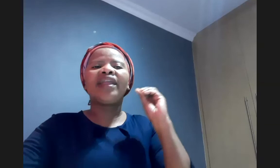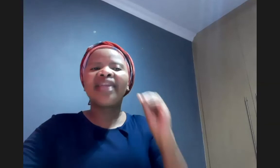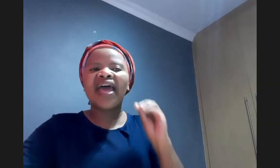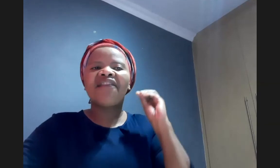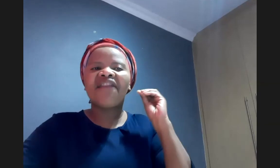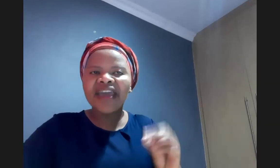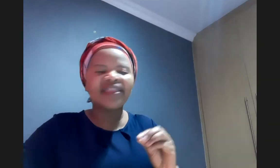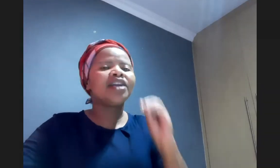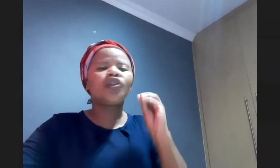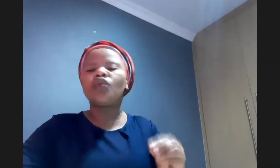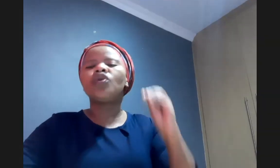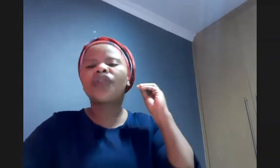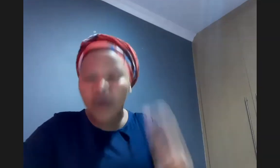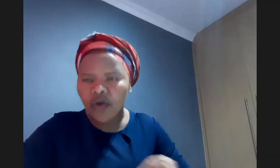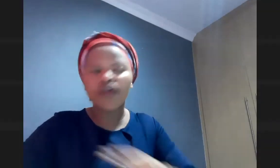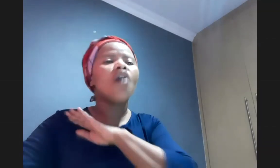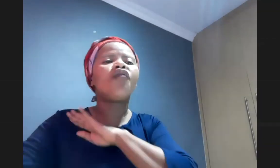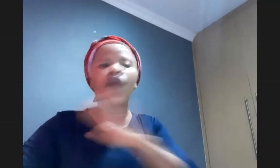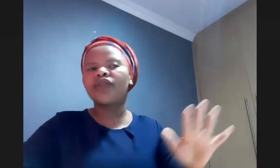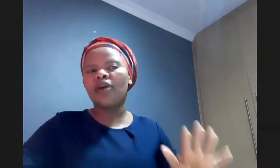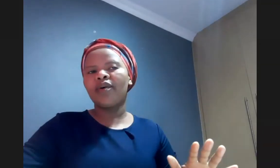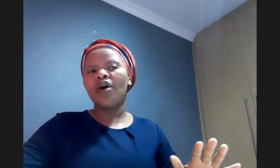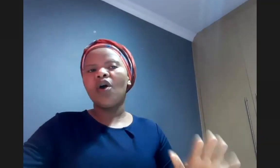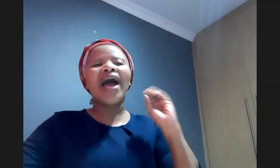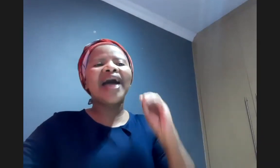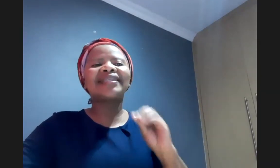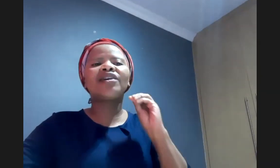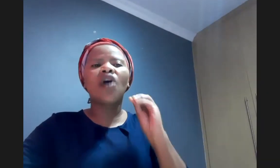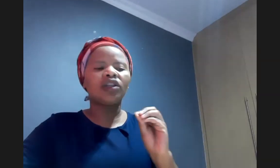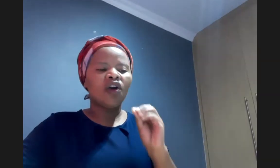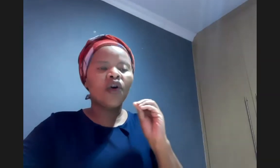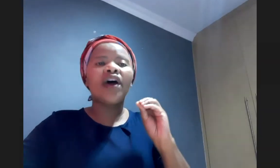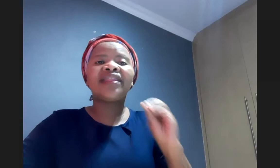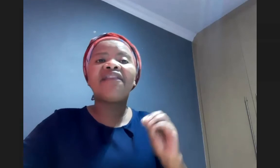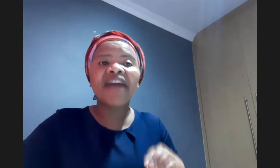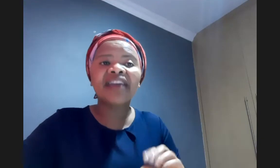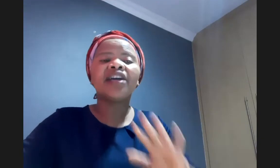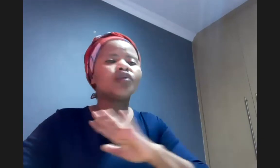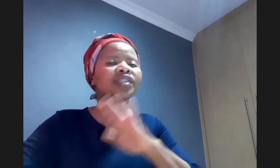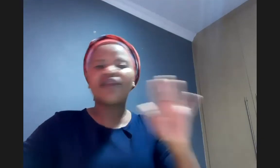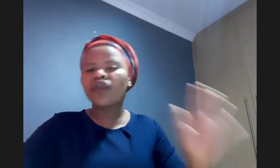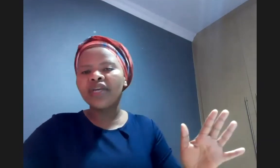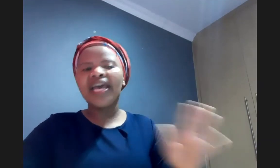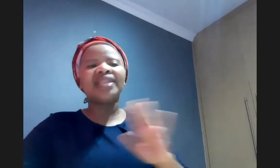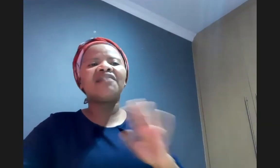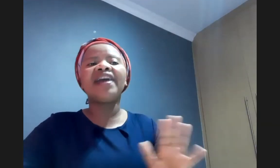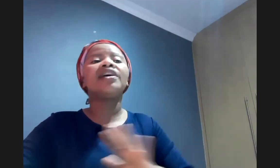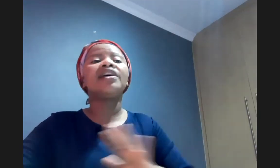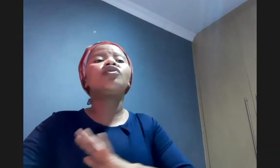their faith to serve full stop we are asking god for their faith to serve truly the faith to